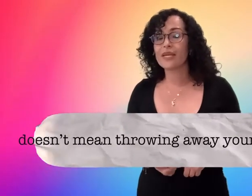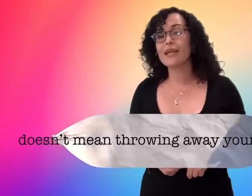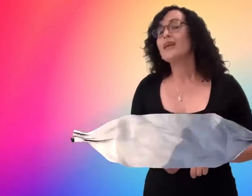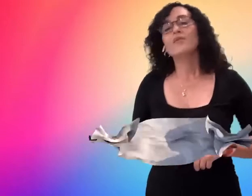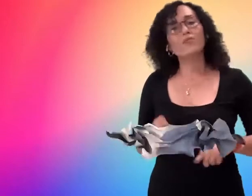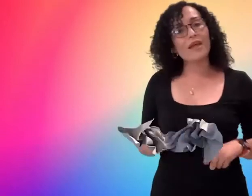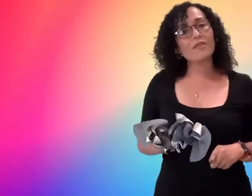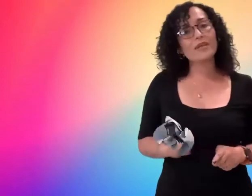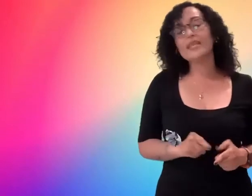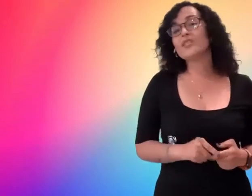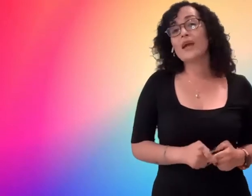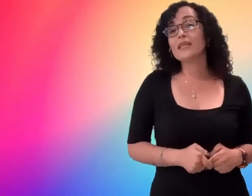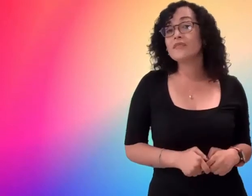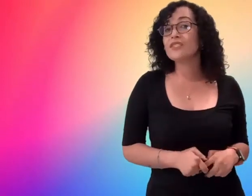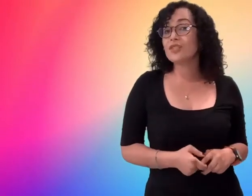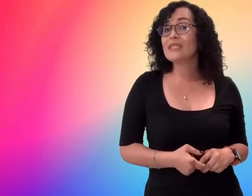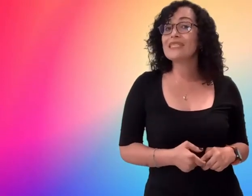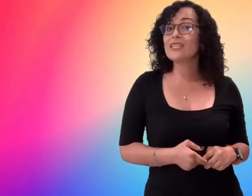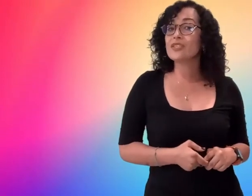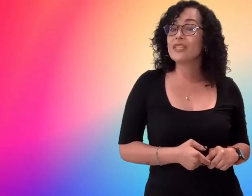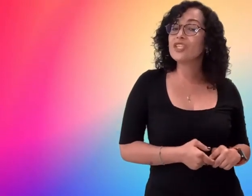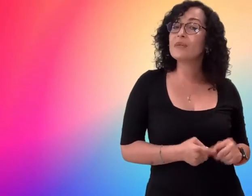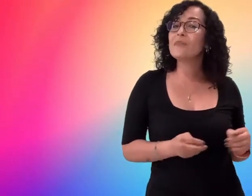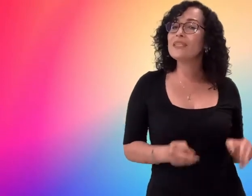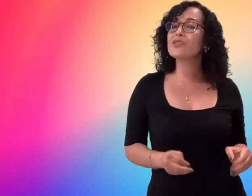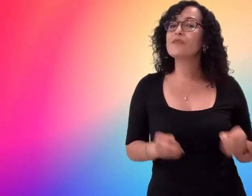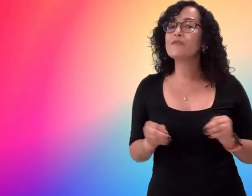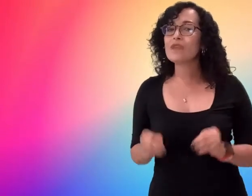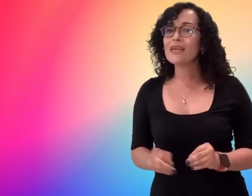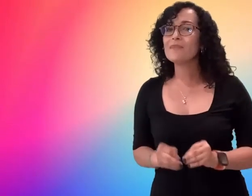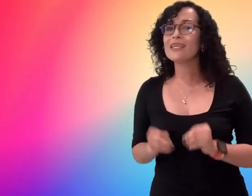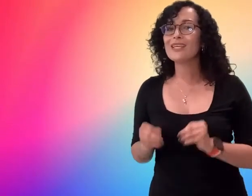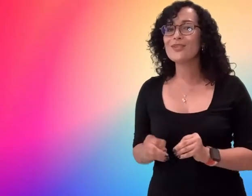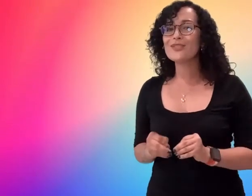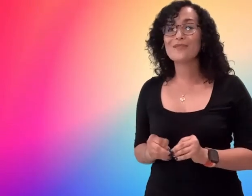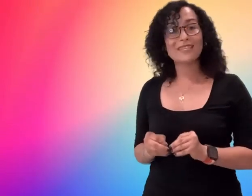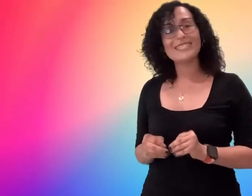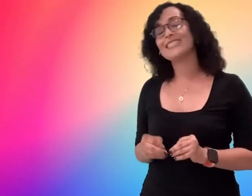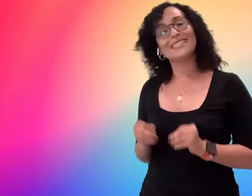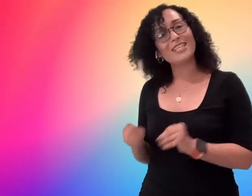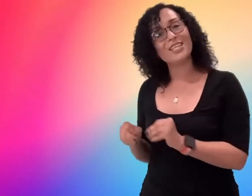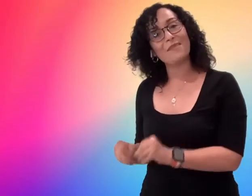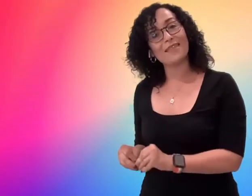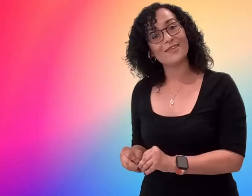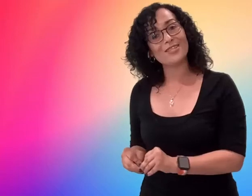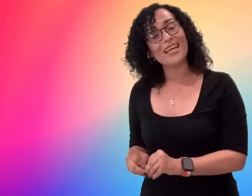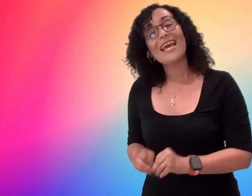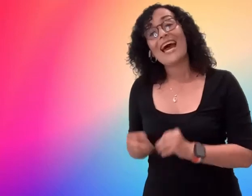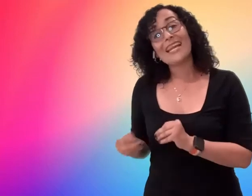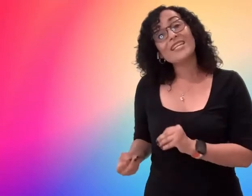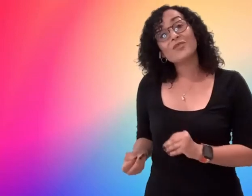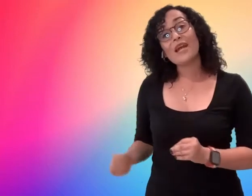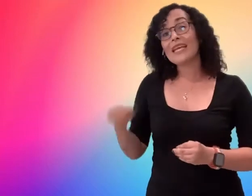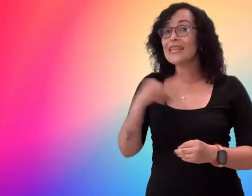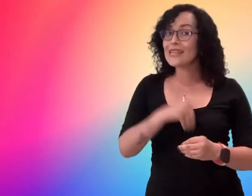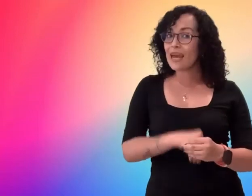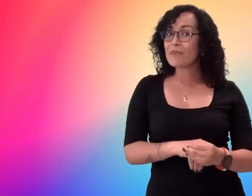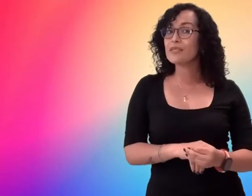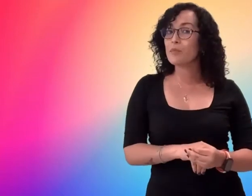rather interactive student-centered teaching means reframing the use of these teaching methods and integrating them as a